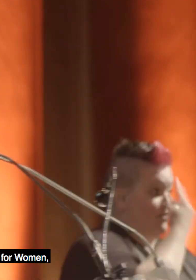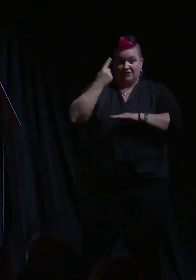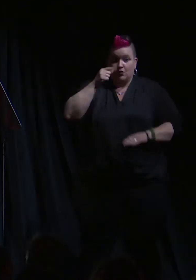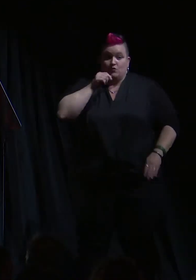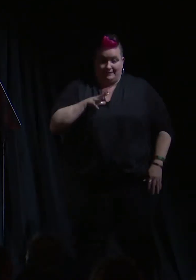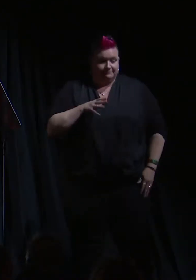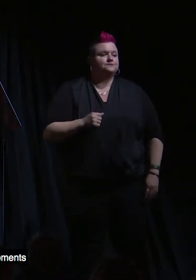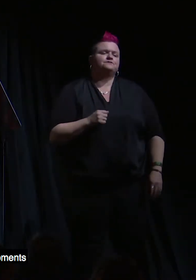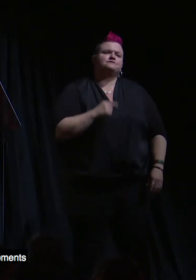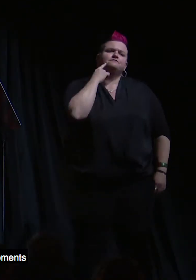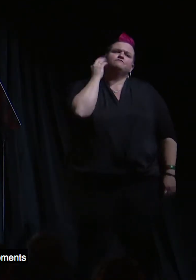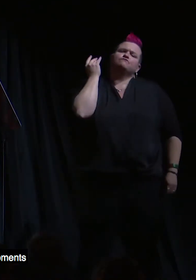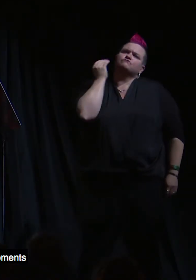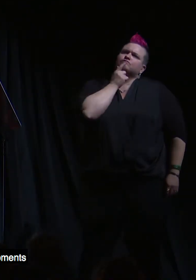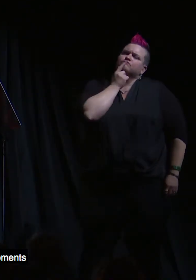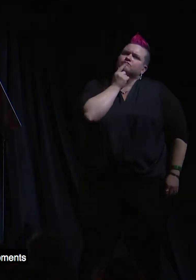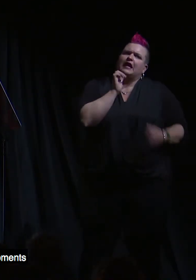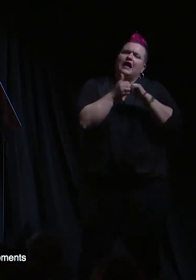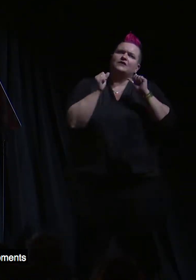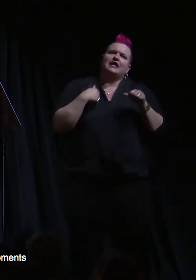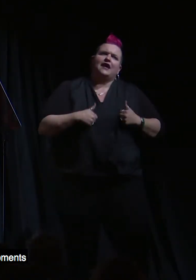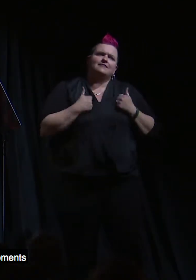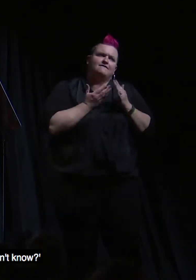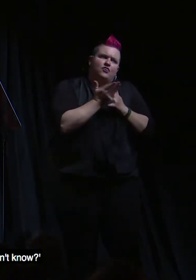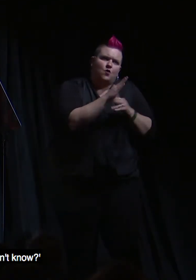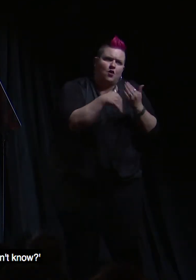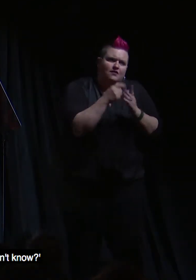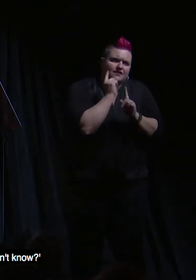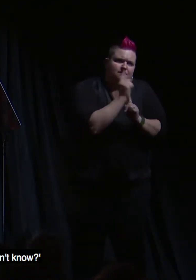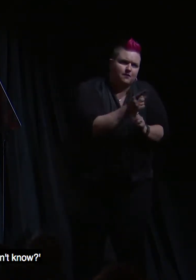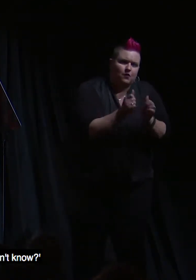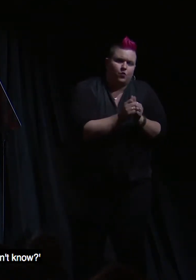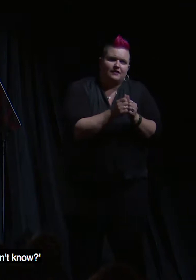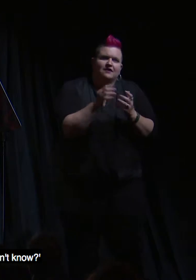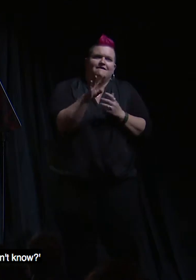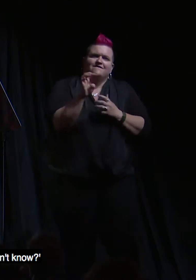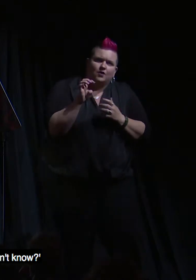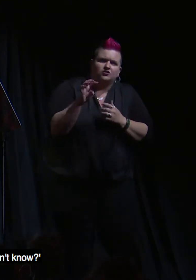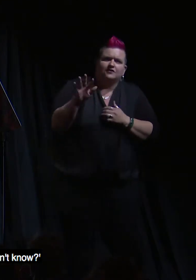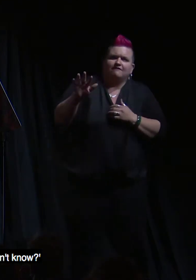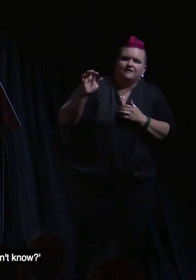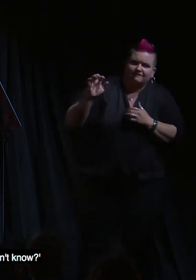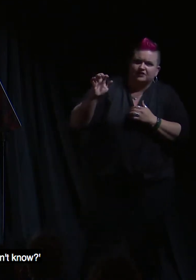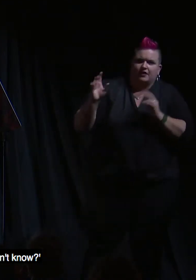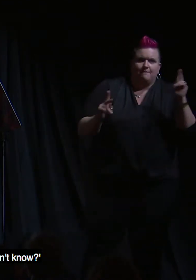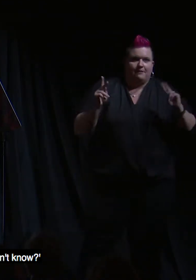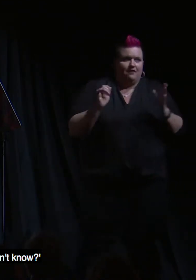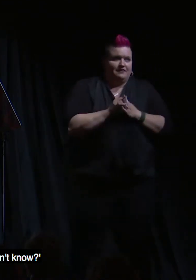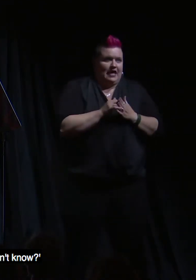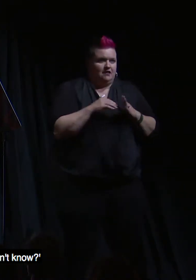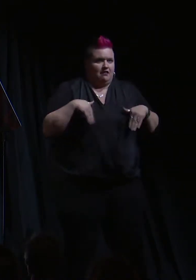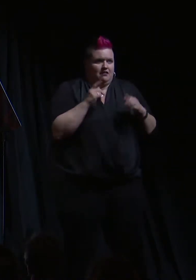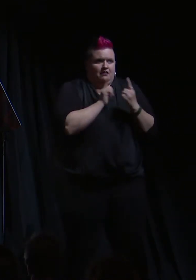Women, I thought to myself, how will I live through these moments filled with 400, 500 people that I do not